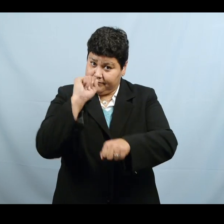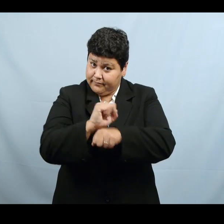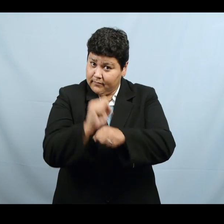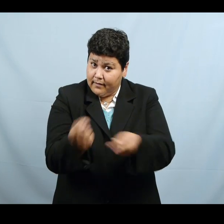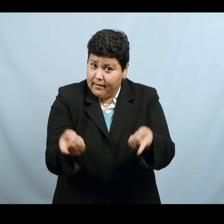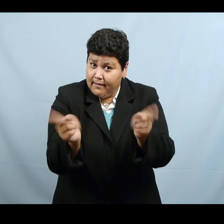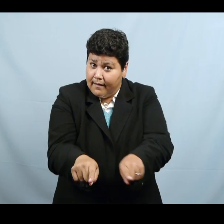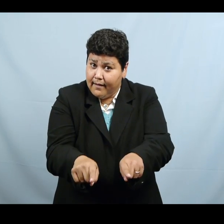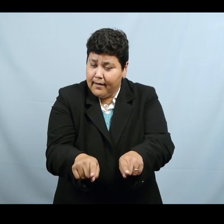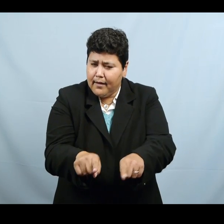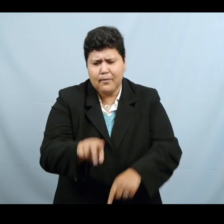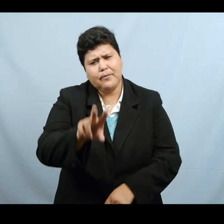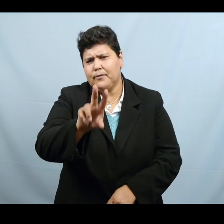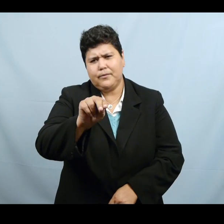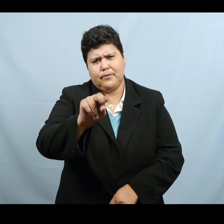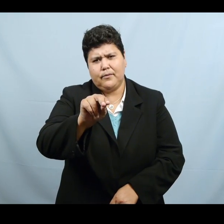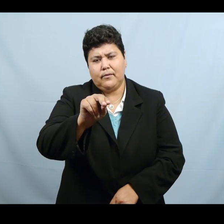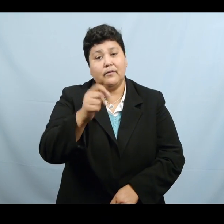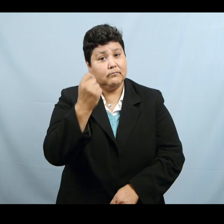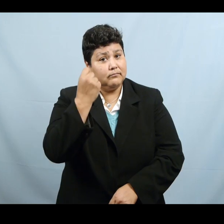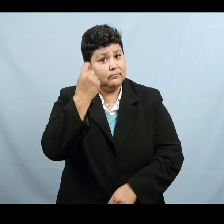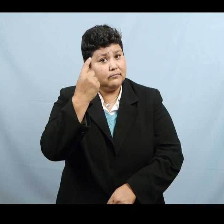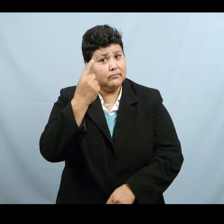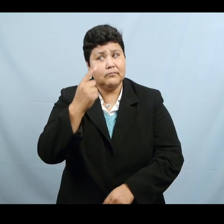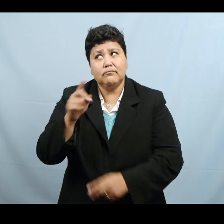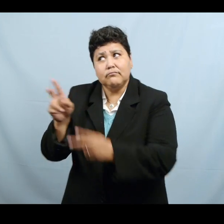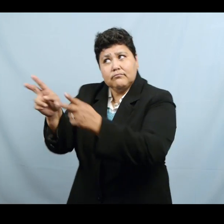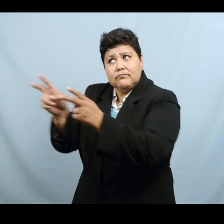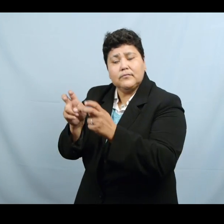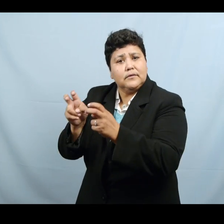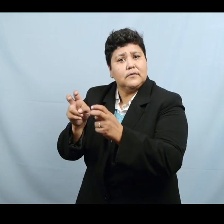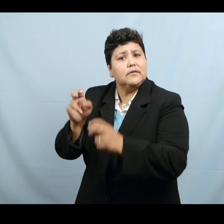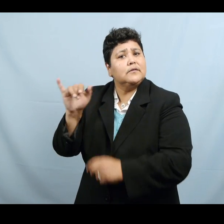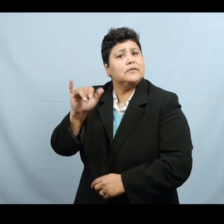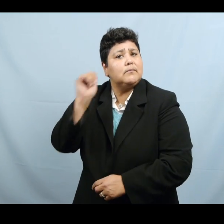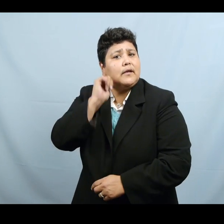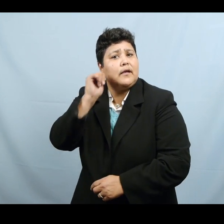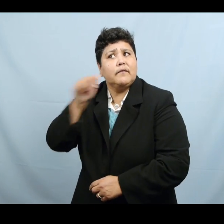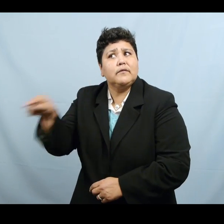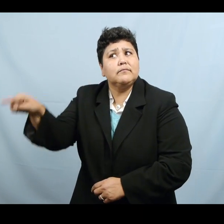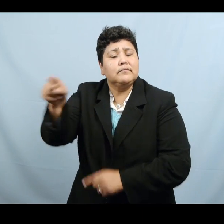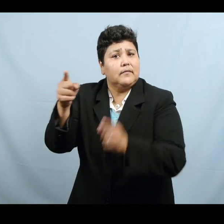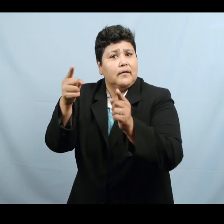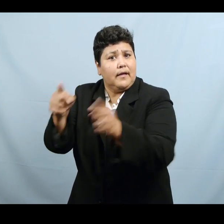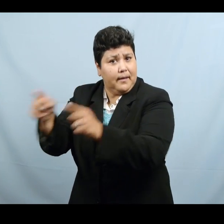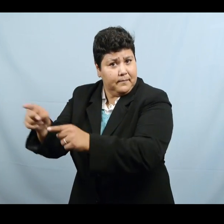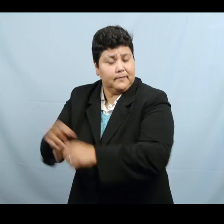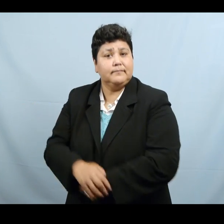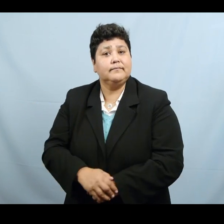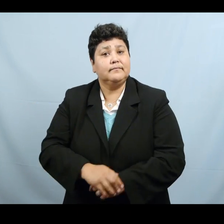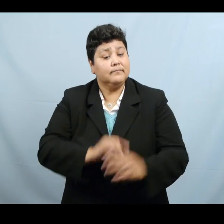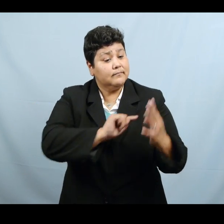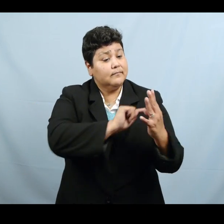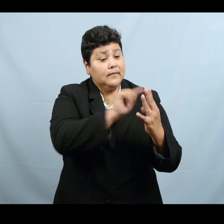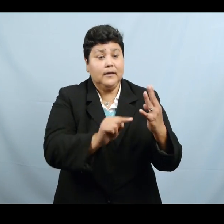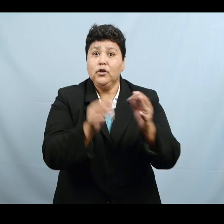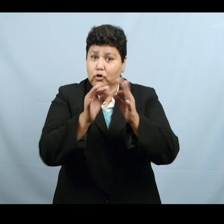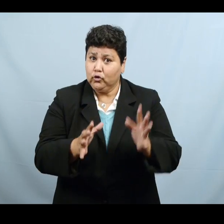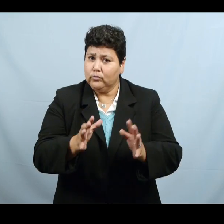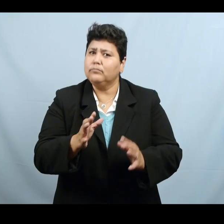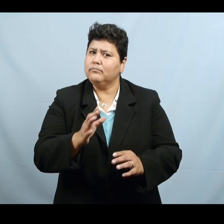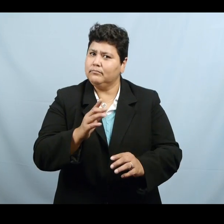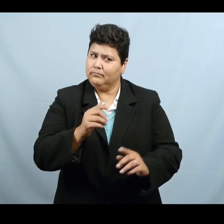All scenarios, including the mock VRS scenario, show real settings with actual practicing trilingual